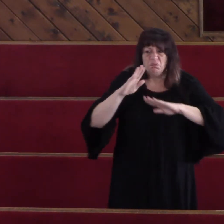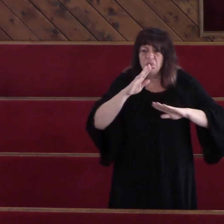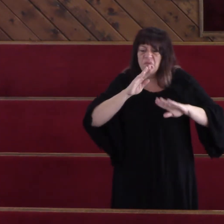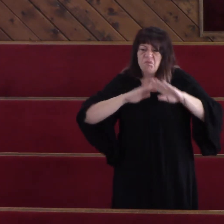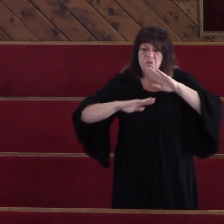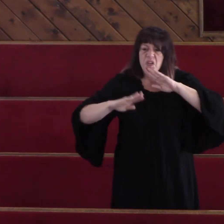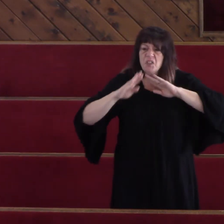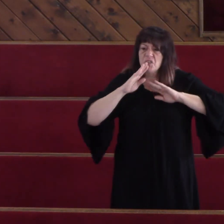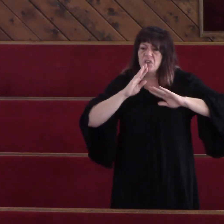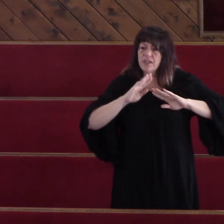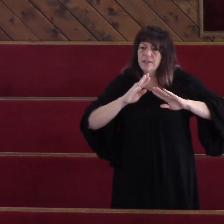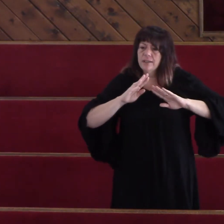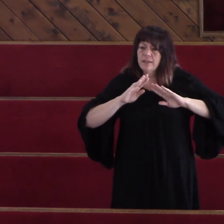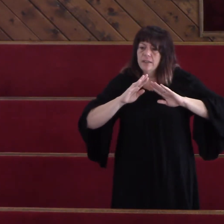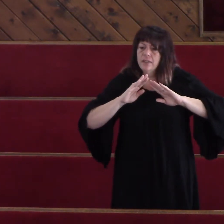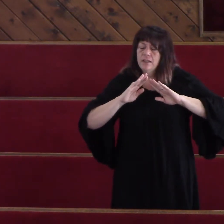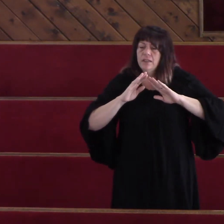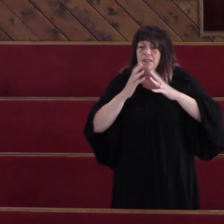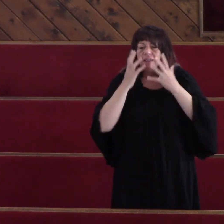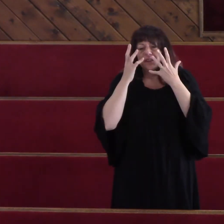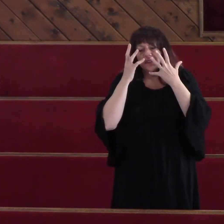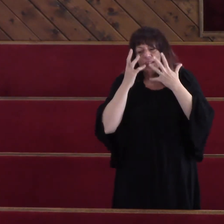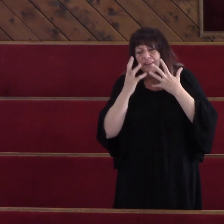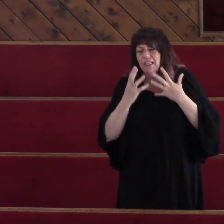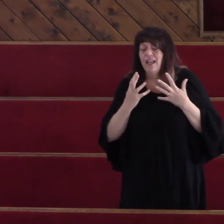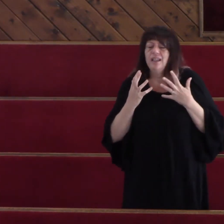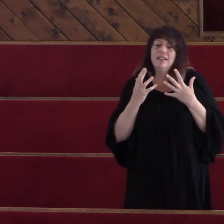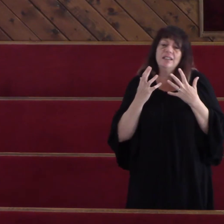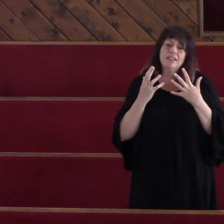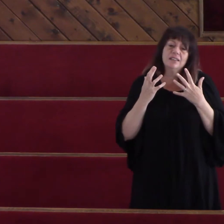And a feeling of blue